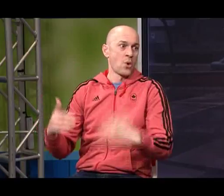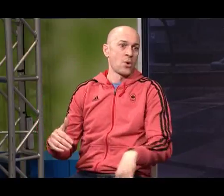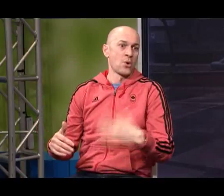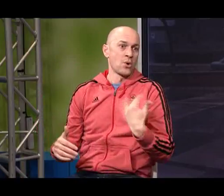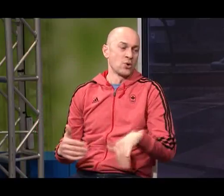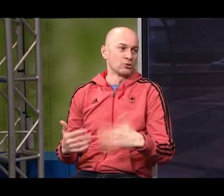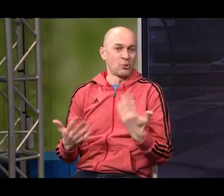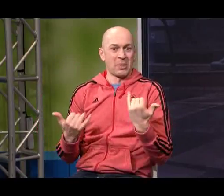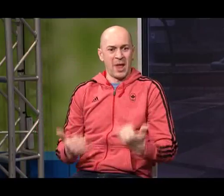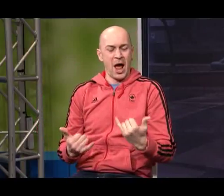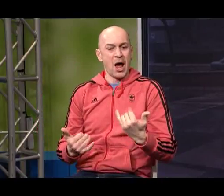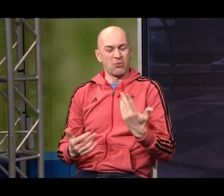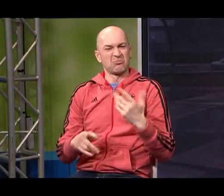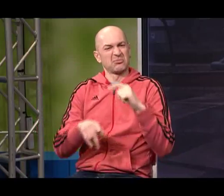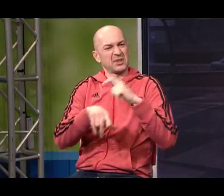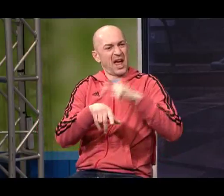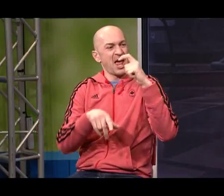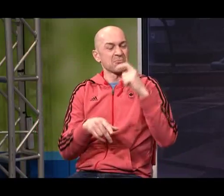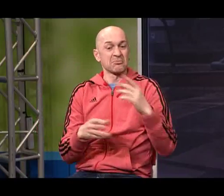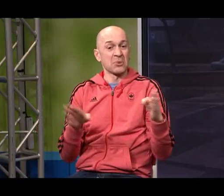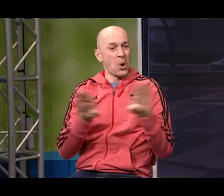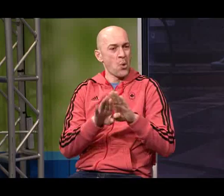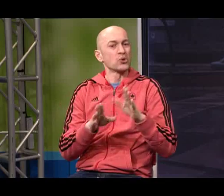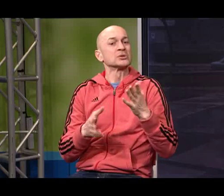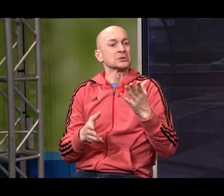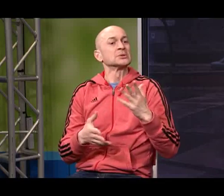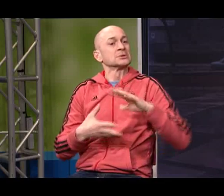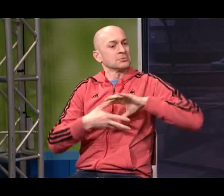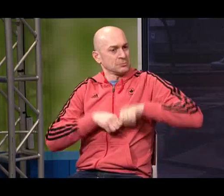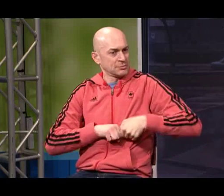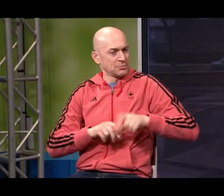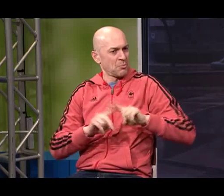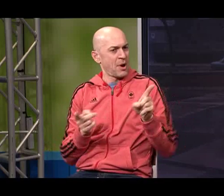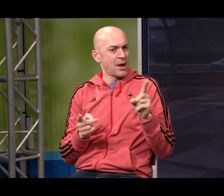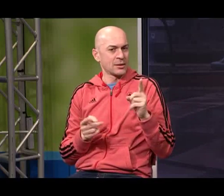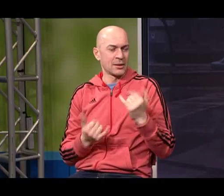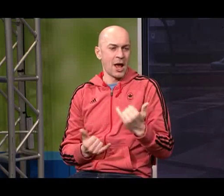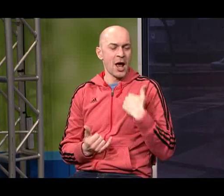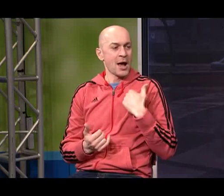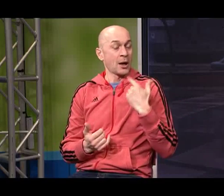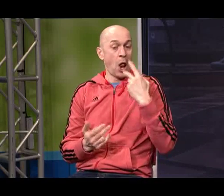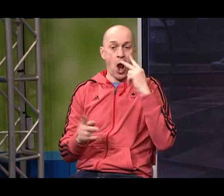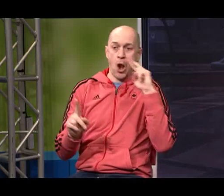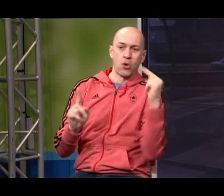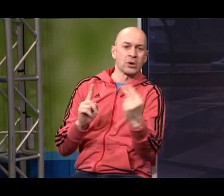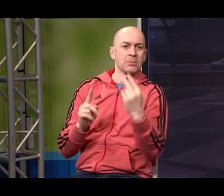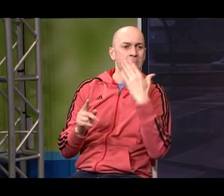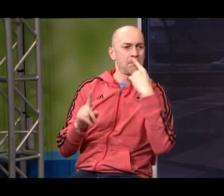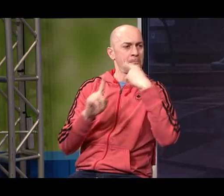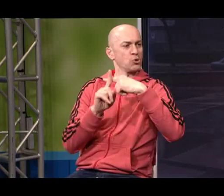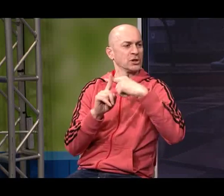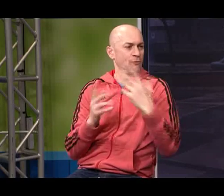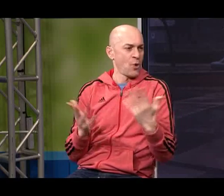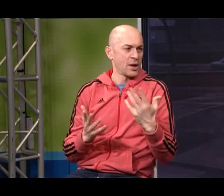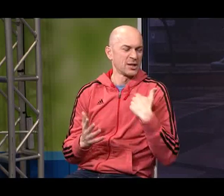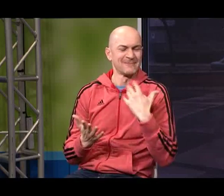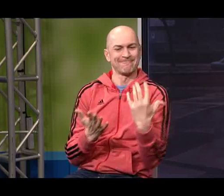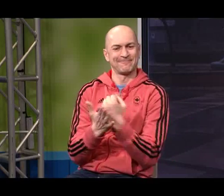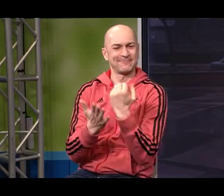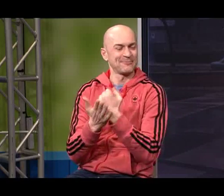you know kids grow fast And I just felt it was time for me to Yes it was sad And I'm looking at this